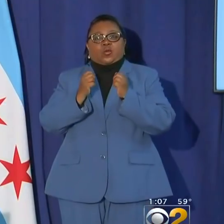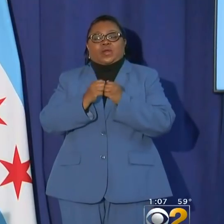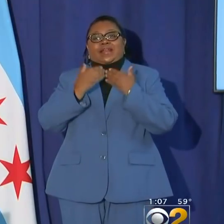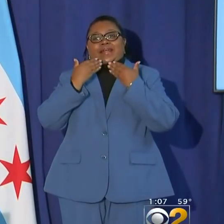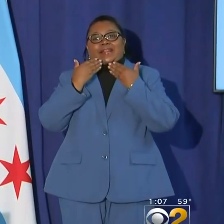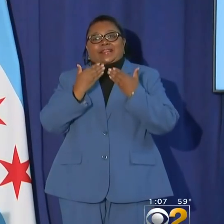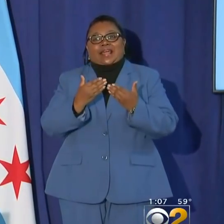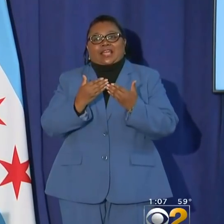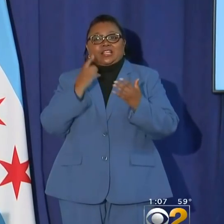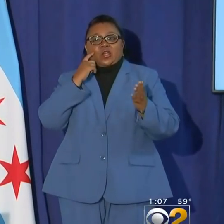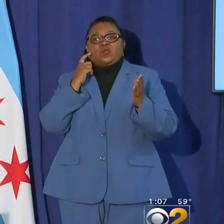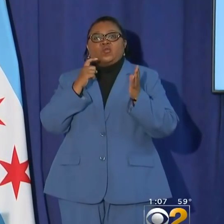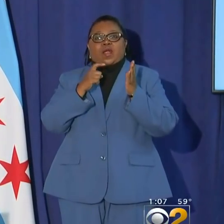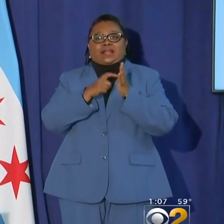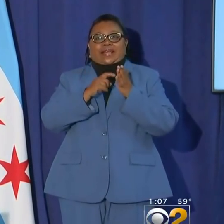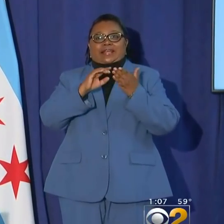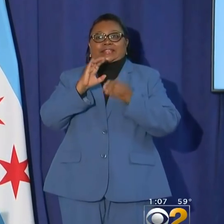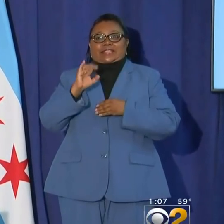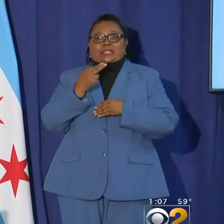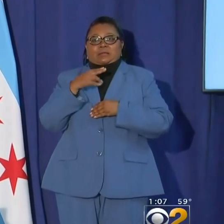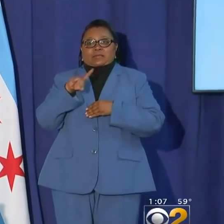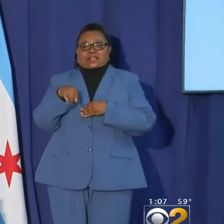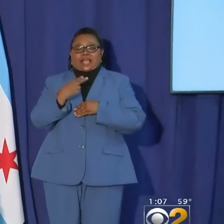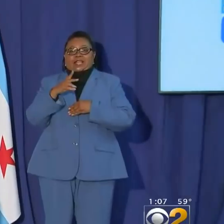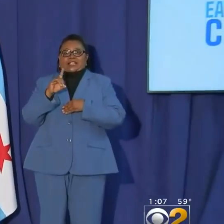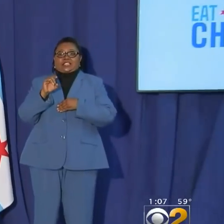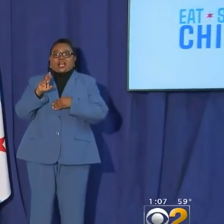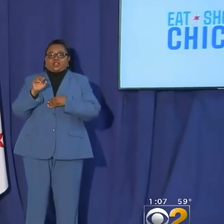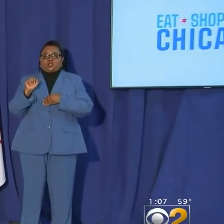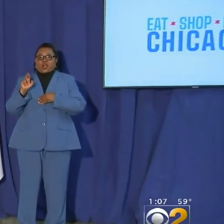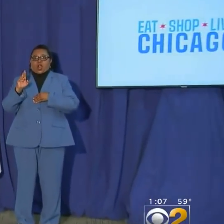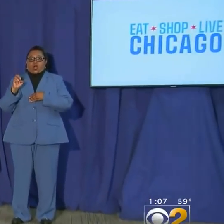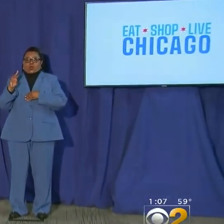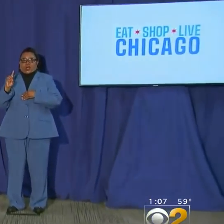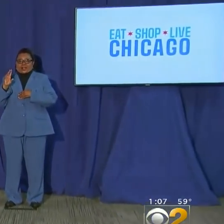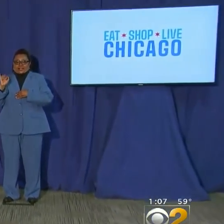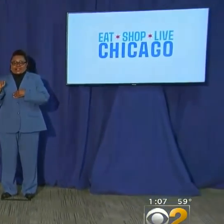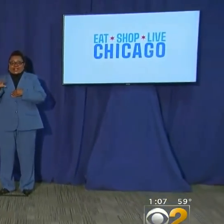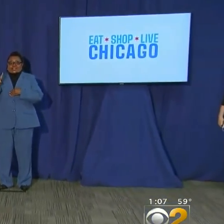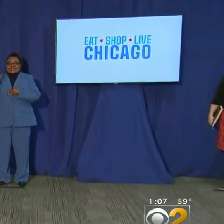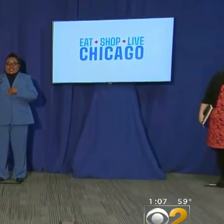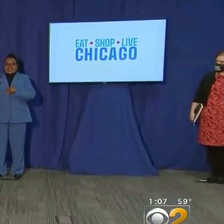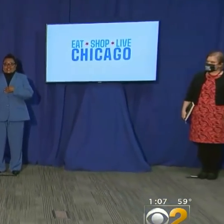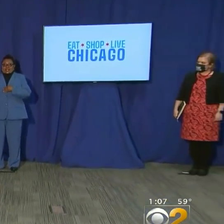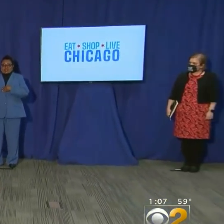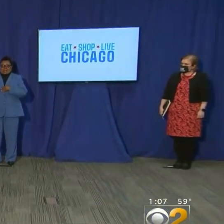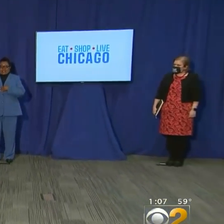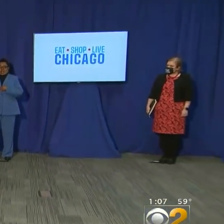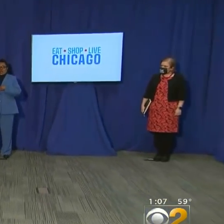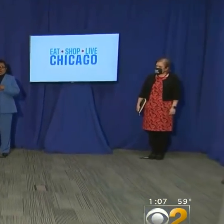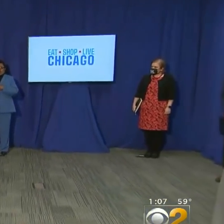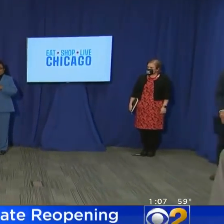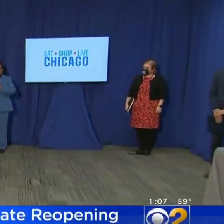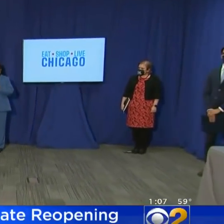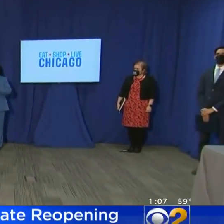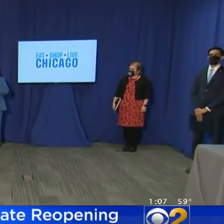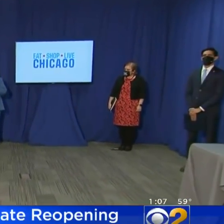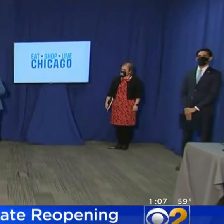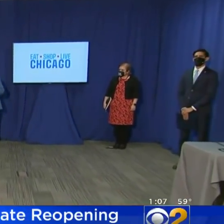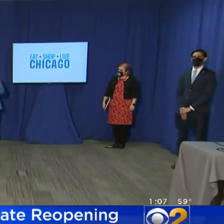Thanking and recognizing CDPH Commissioner Dr. Allison Arwitty, BACP Commissioner Rosa Escarino,